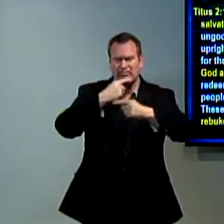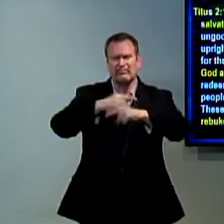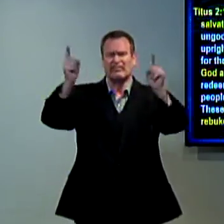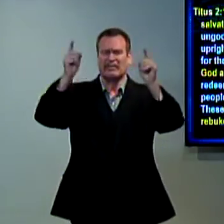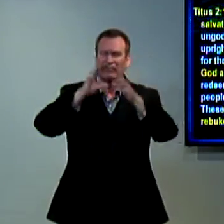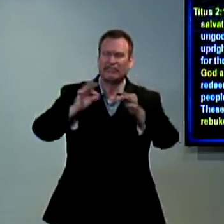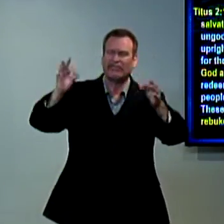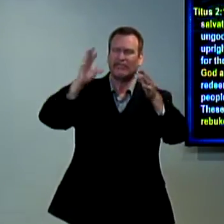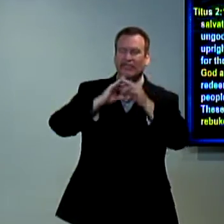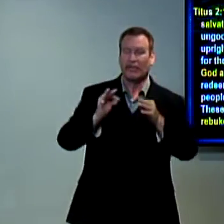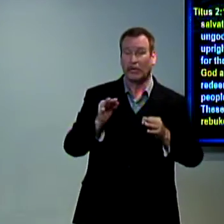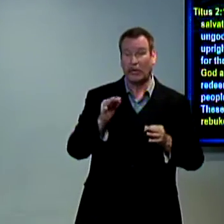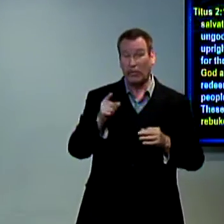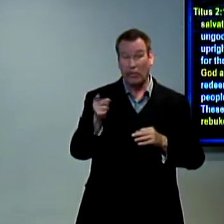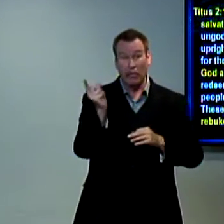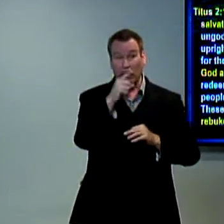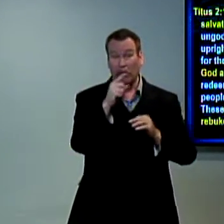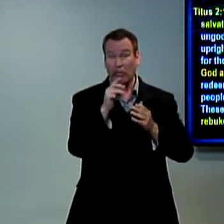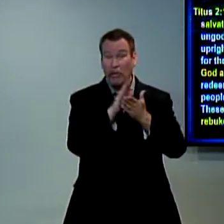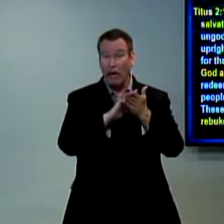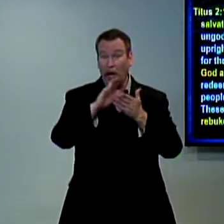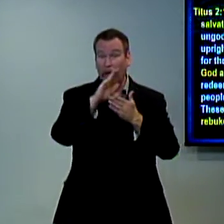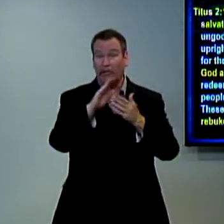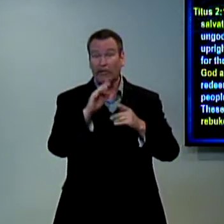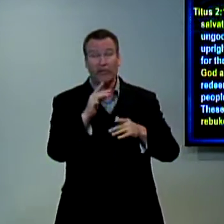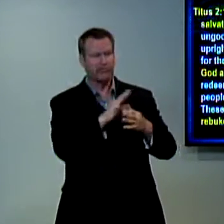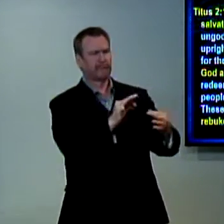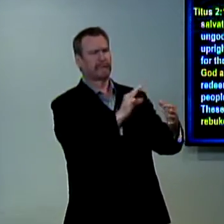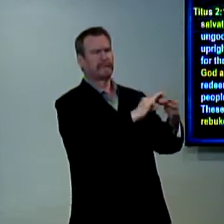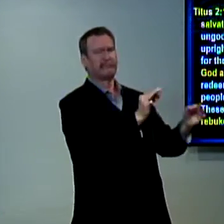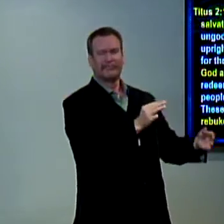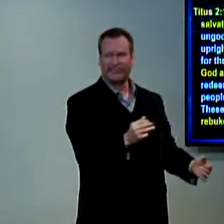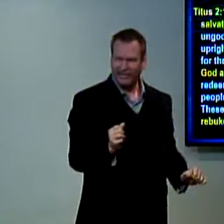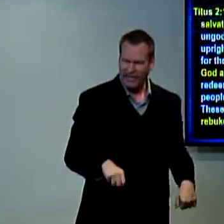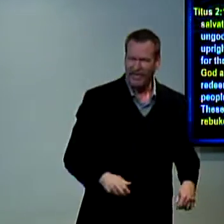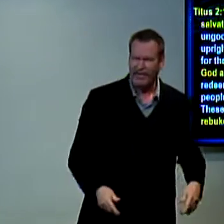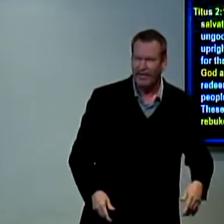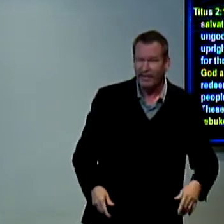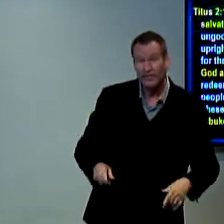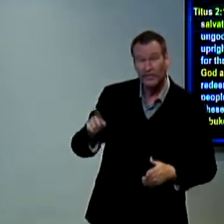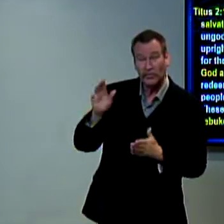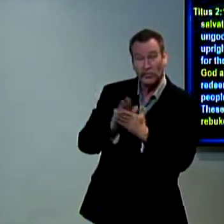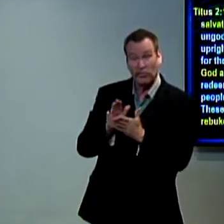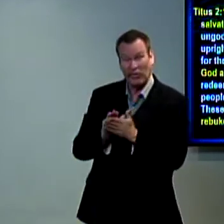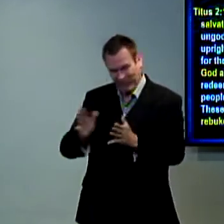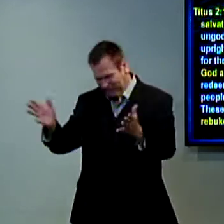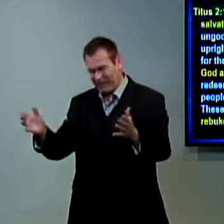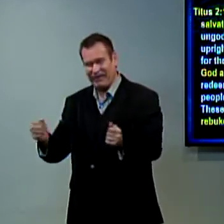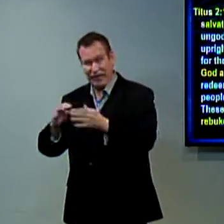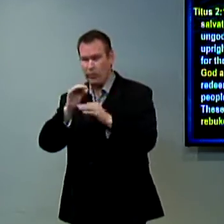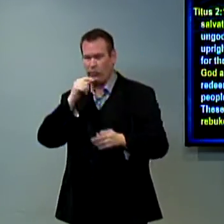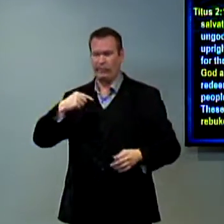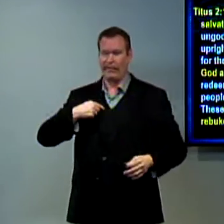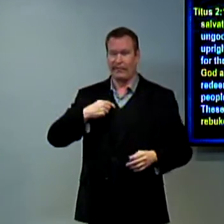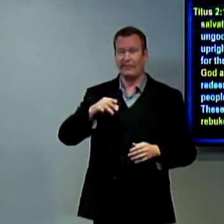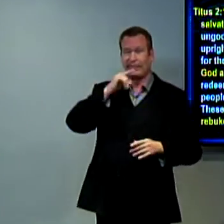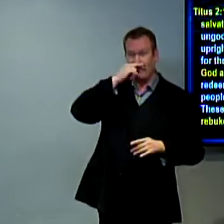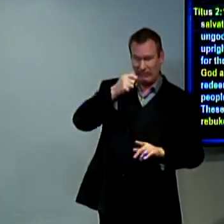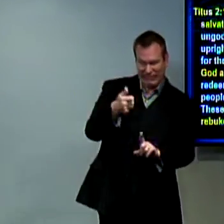move forward boldly and spread the gospel tell the world if you're in school in college